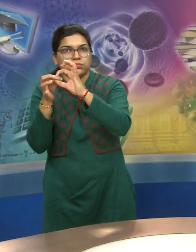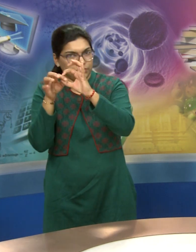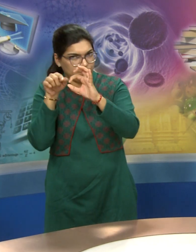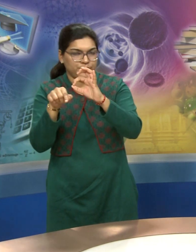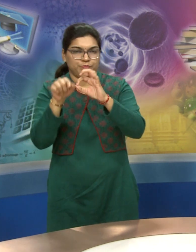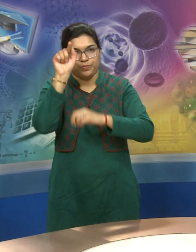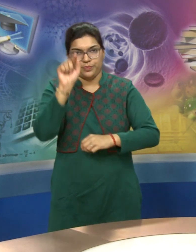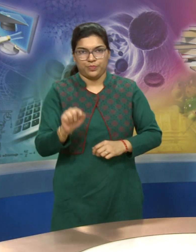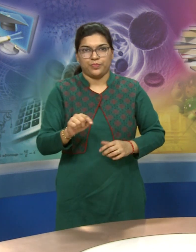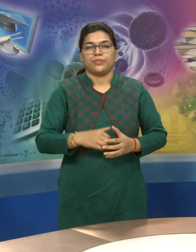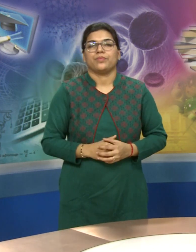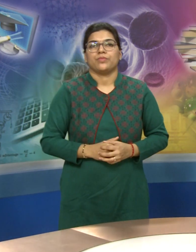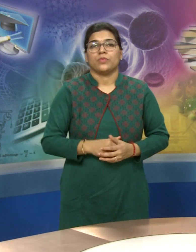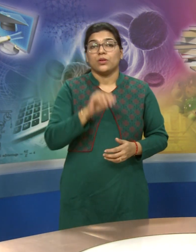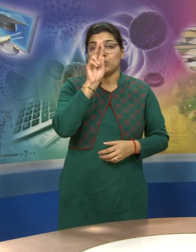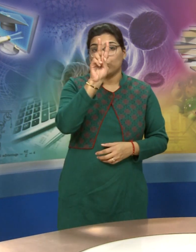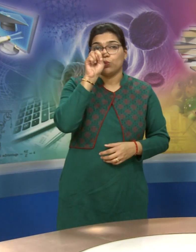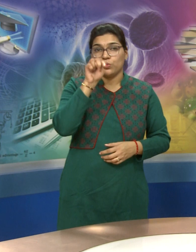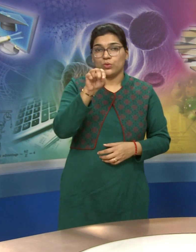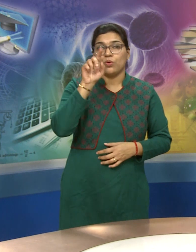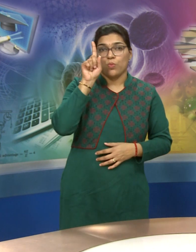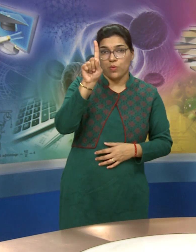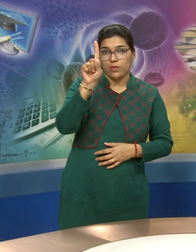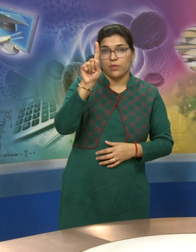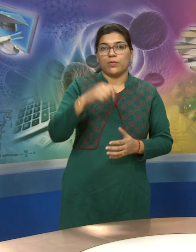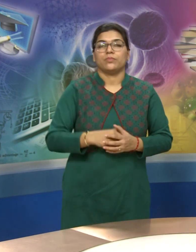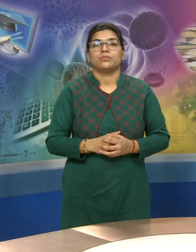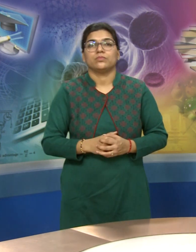2.1